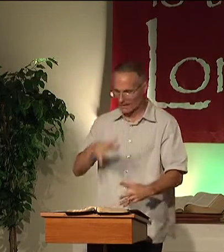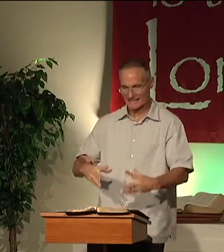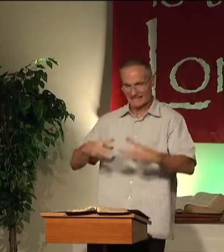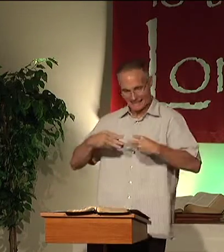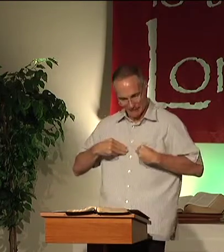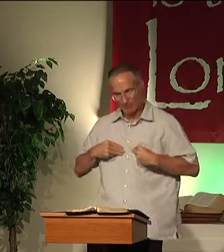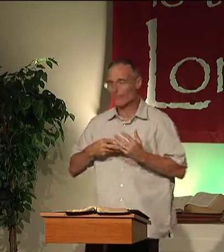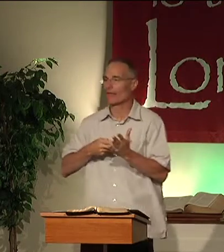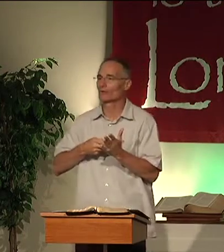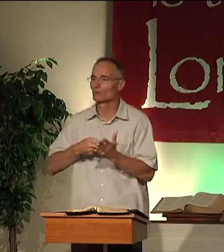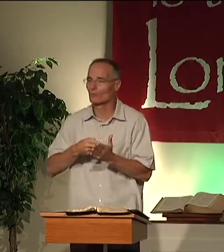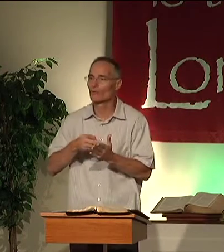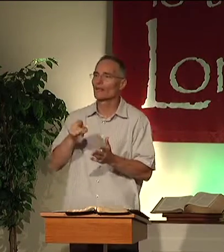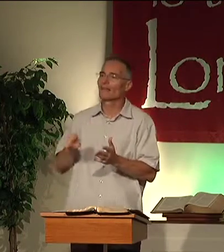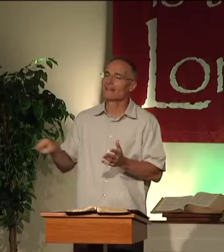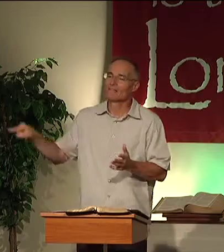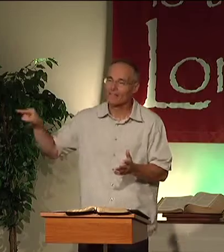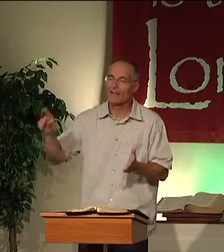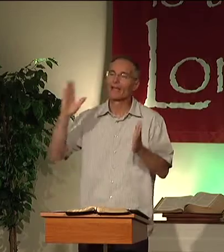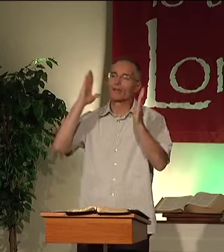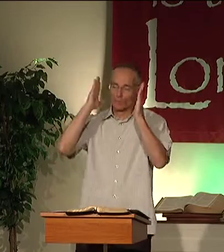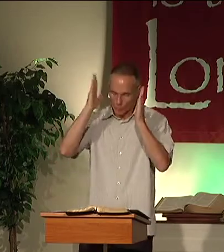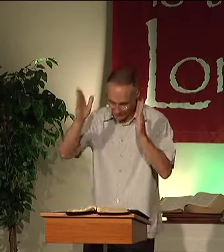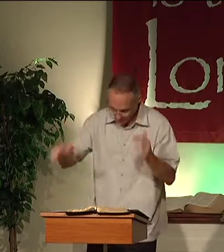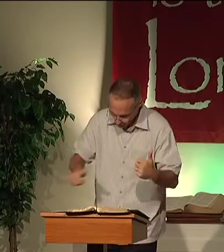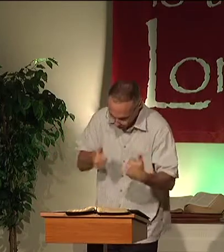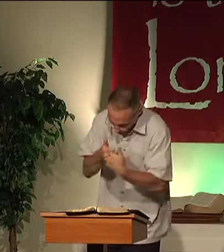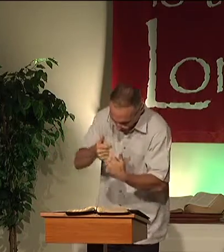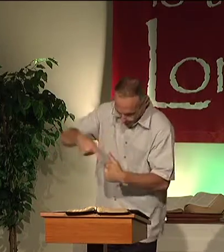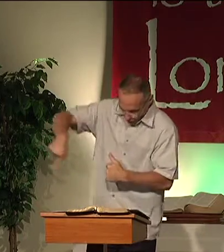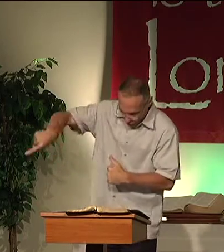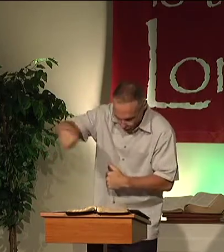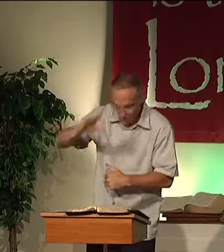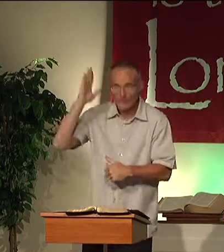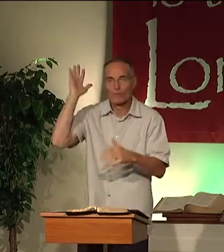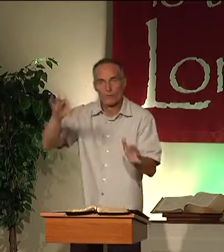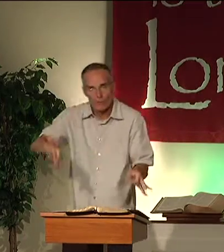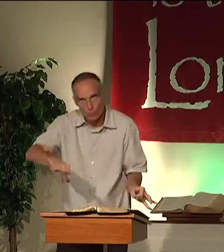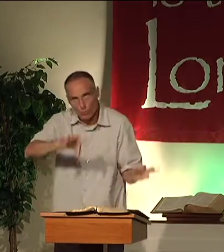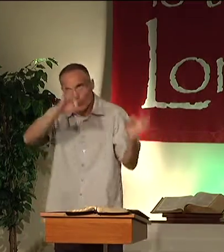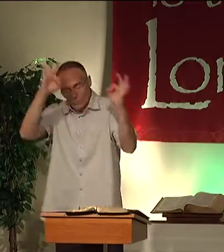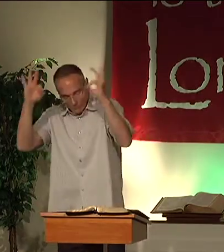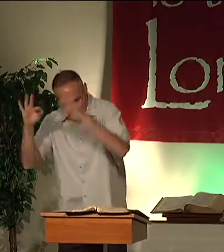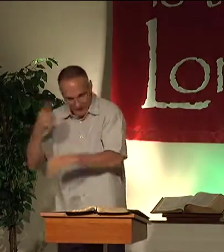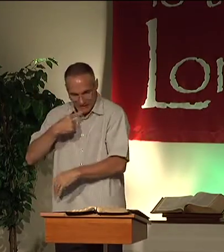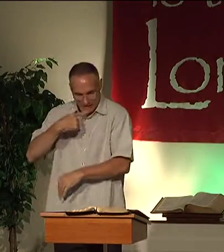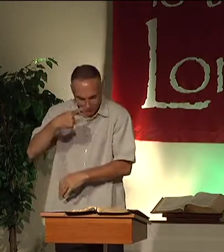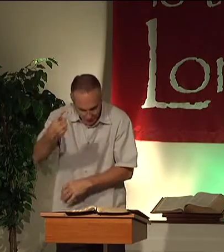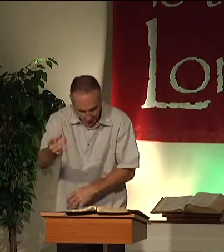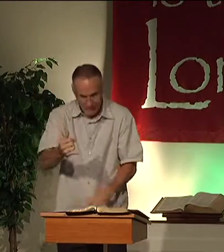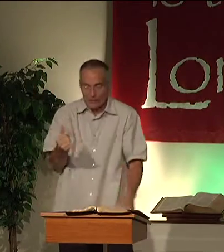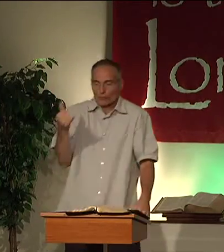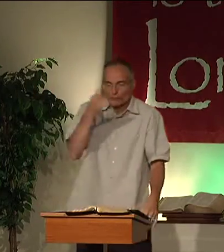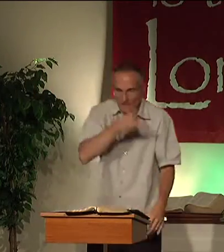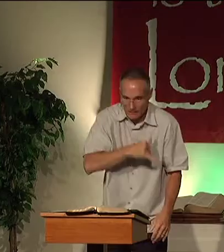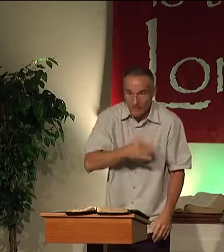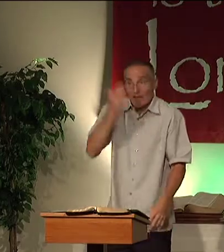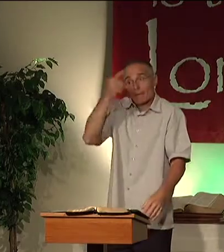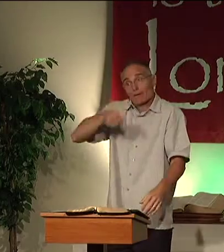The world does not accept truth. And they will challenge you. They will roll their eyes